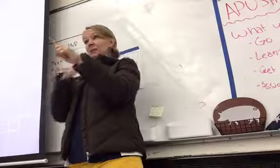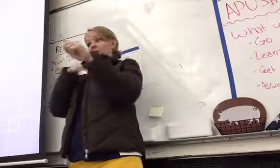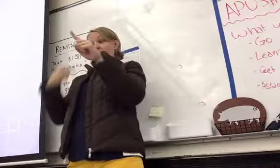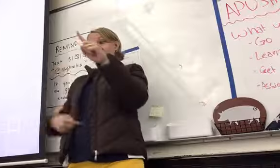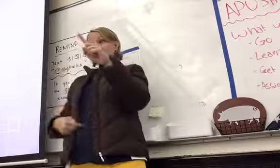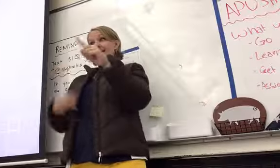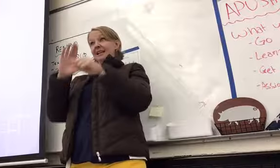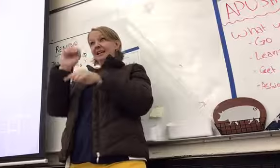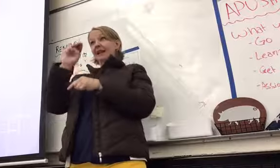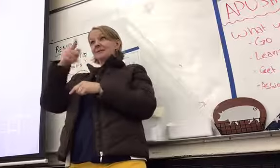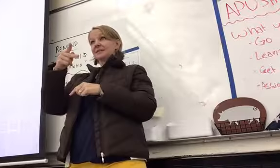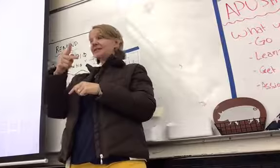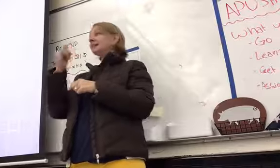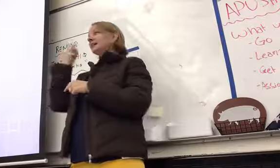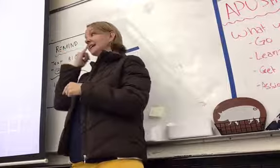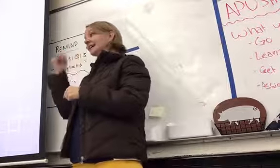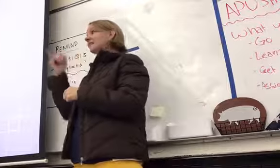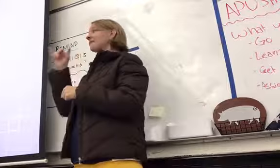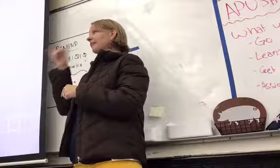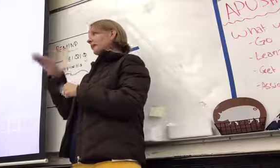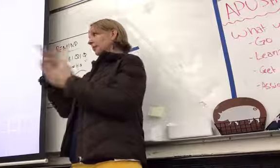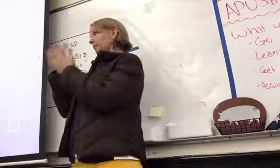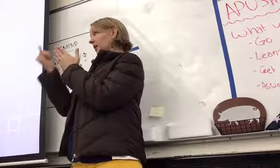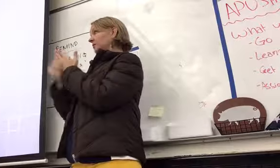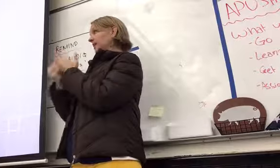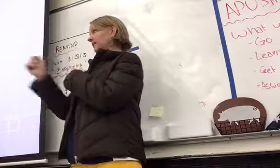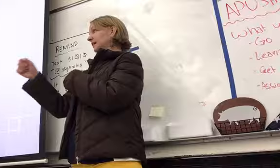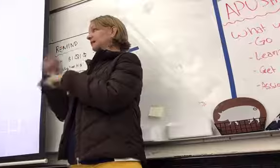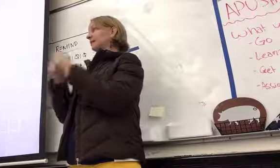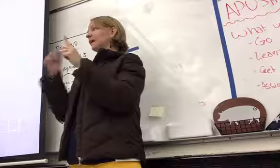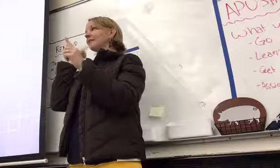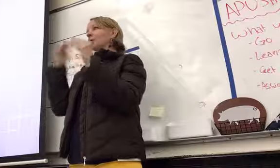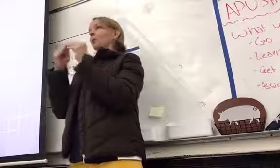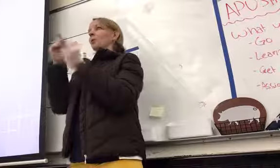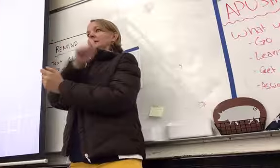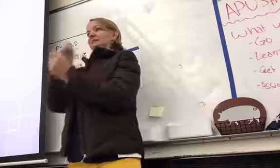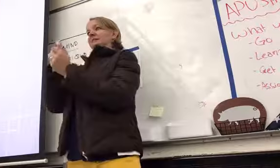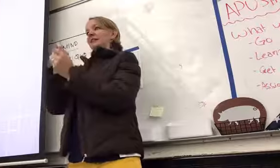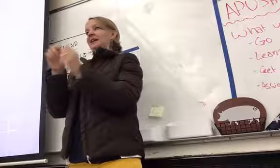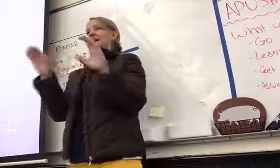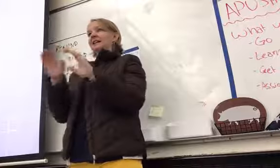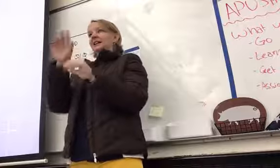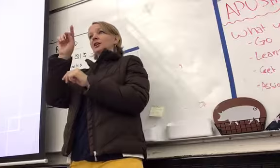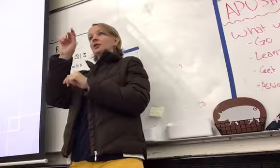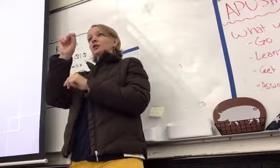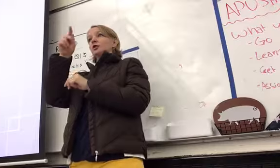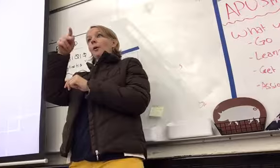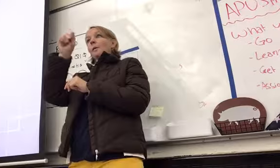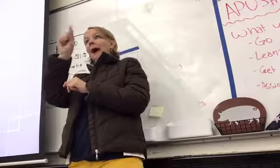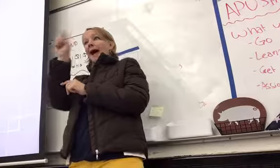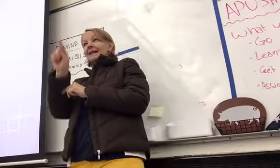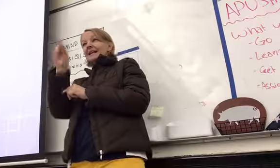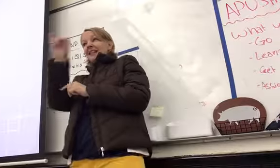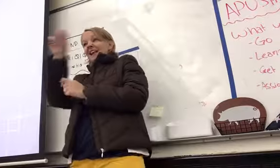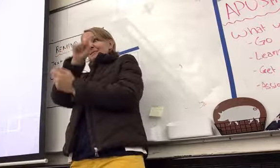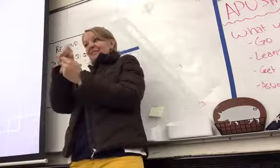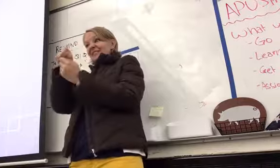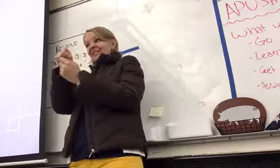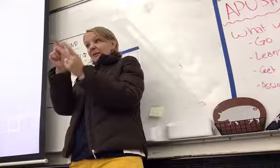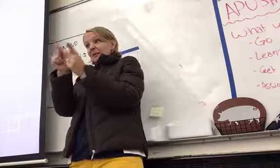your topic is Japanese internment, yes. But if you were way more specific, and you did topaz, and you could talk specifically about topaz, three causes and effects of